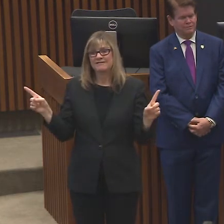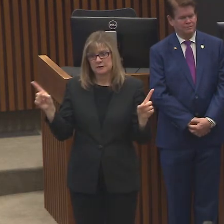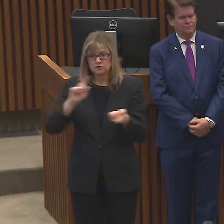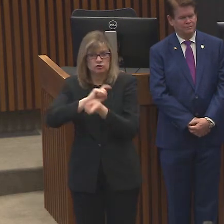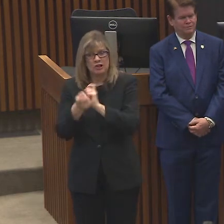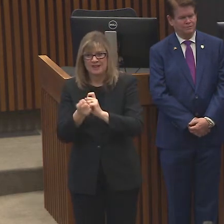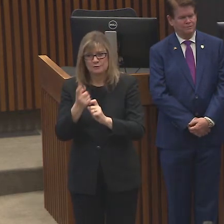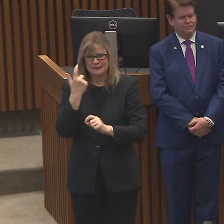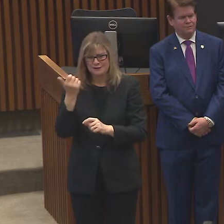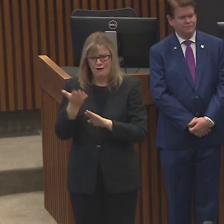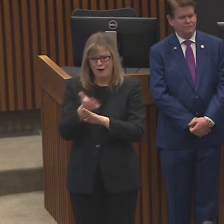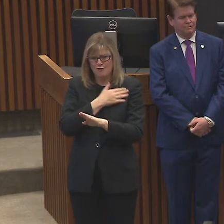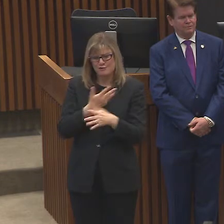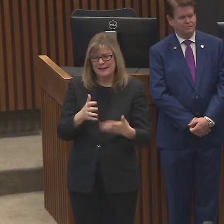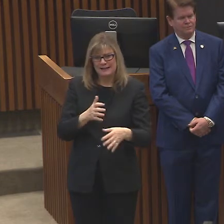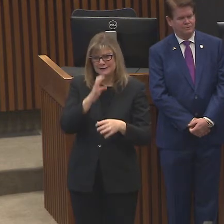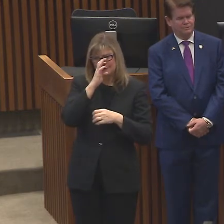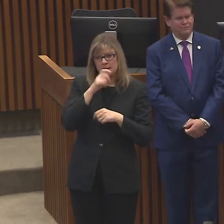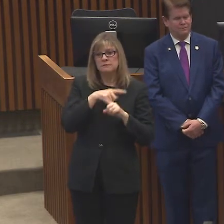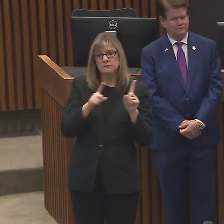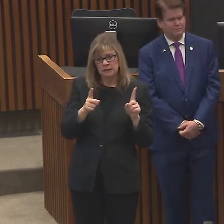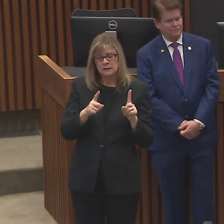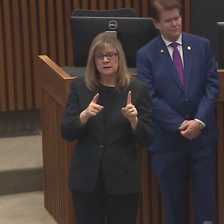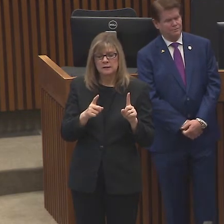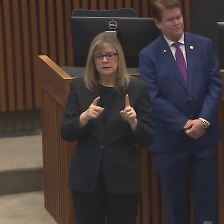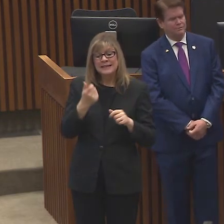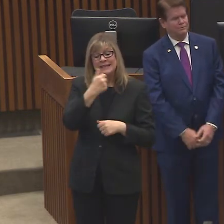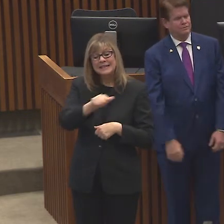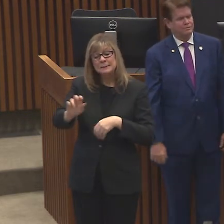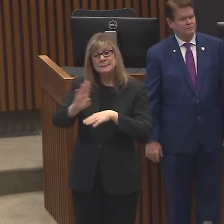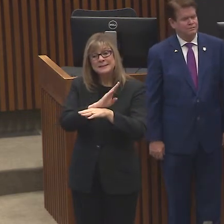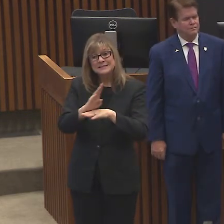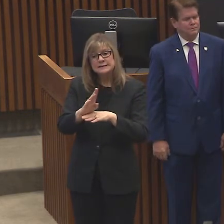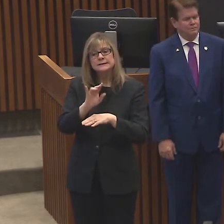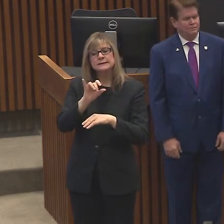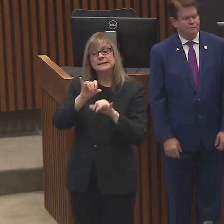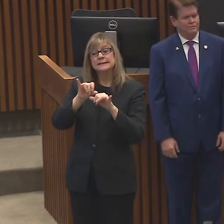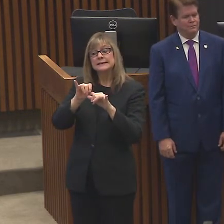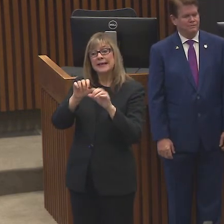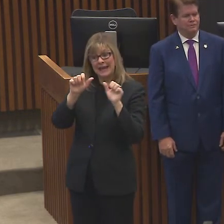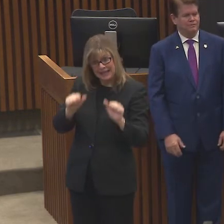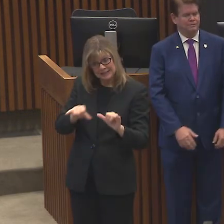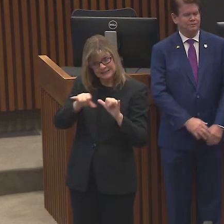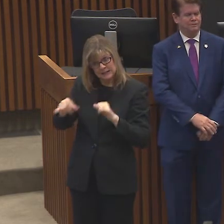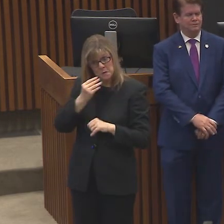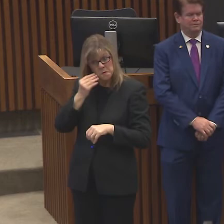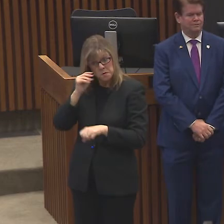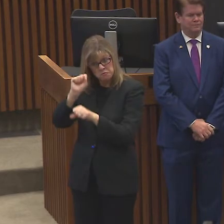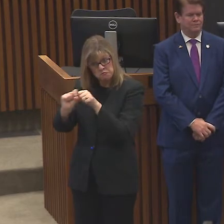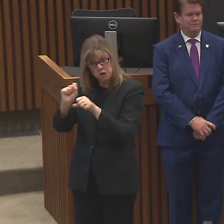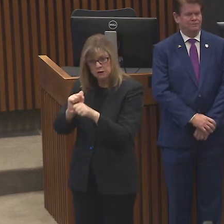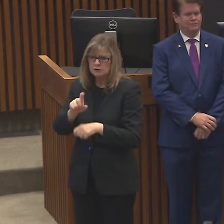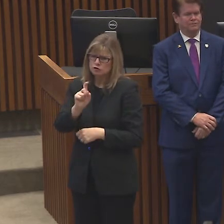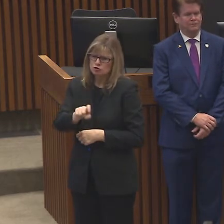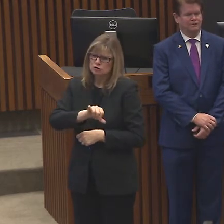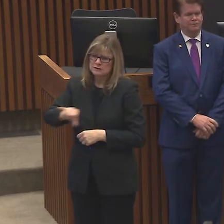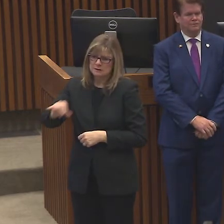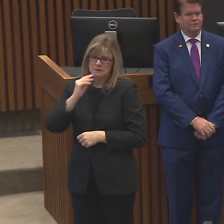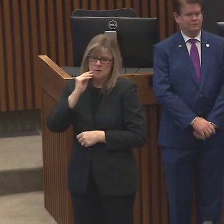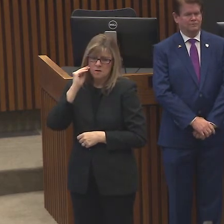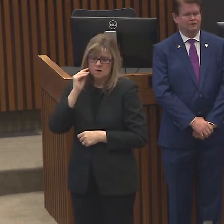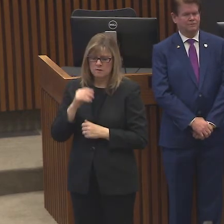will be any business who can work virtually should. And everyone else, when you're home,